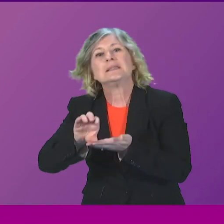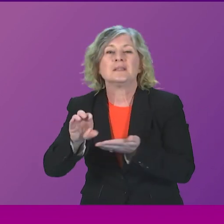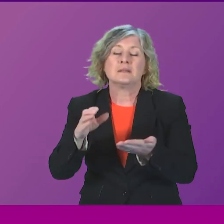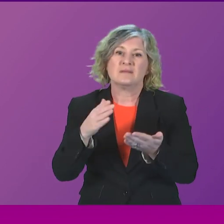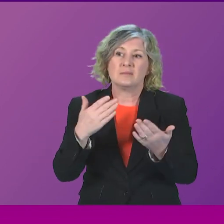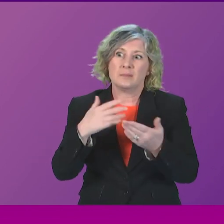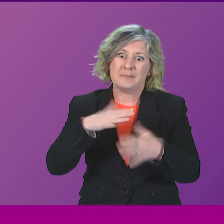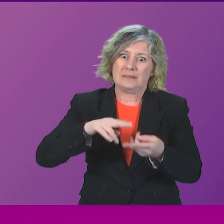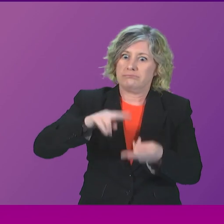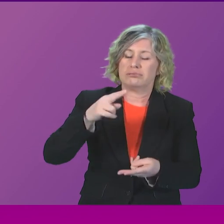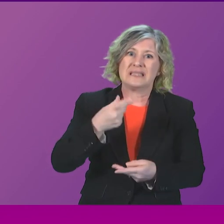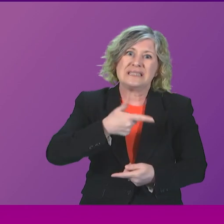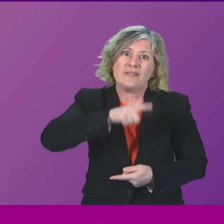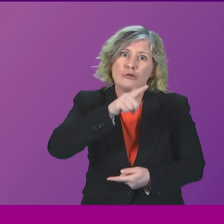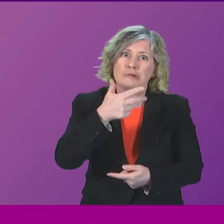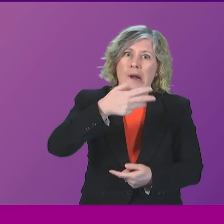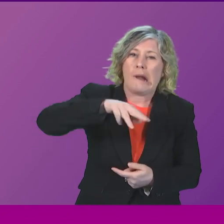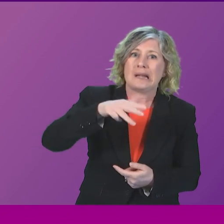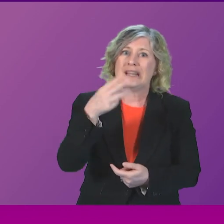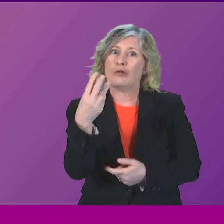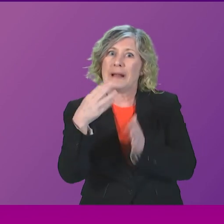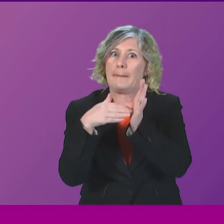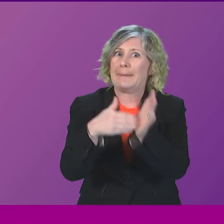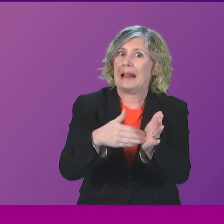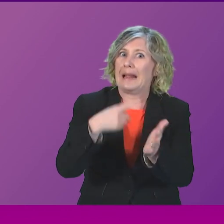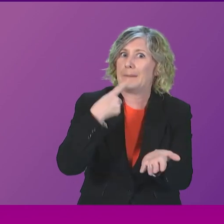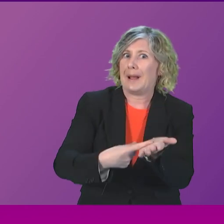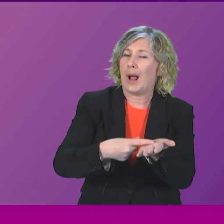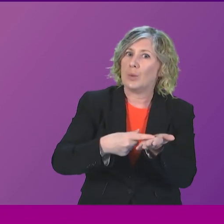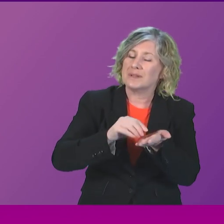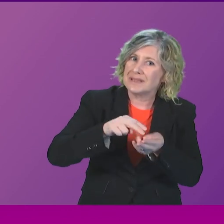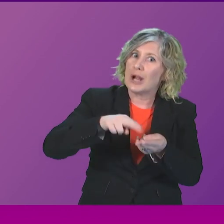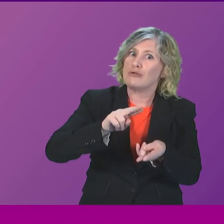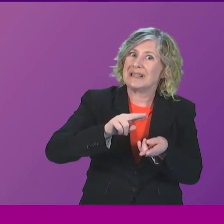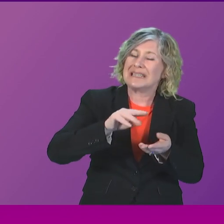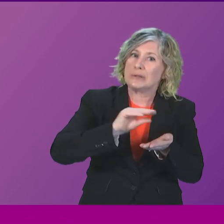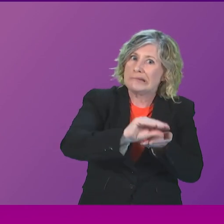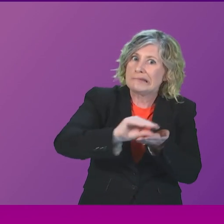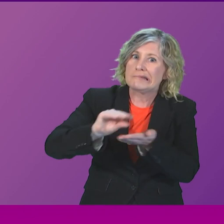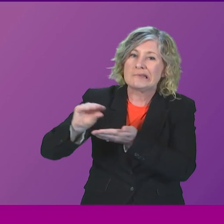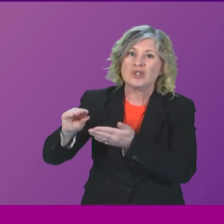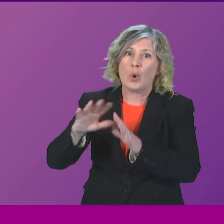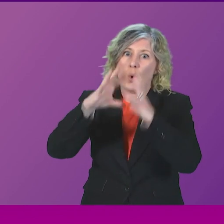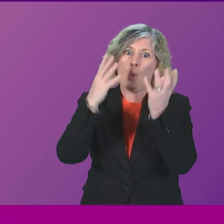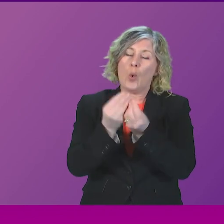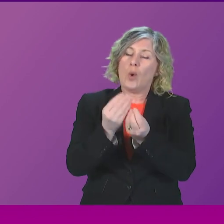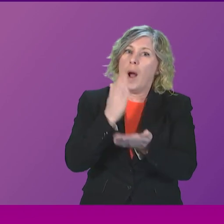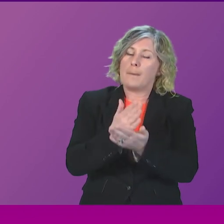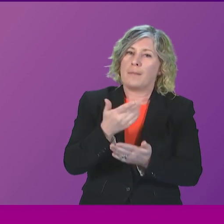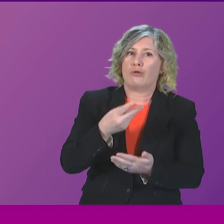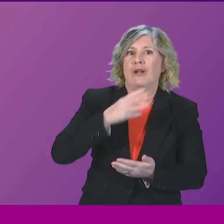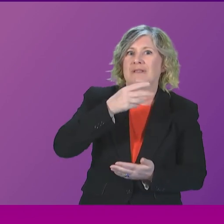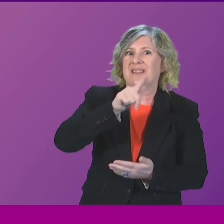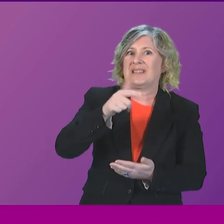£793 million. That represents a real terms increase of £376 million, or indeed